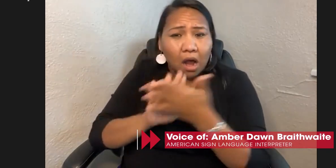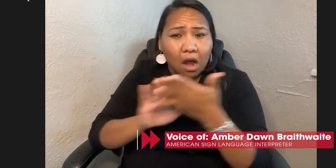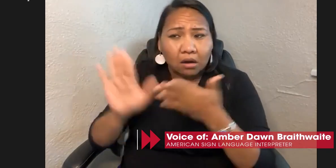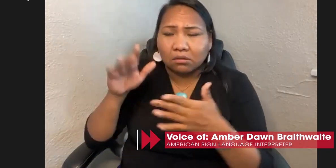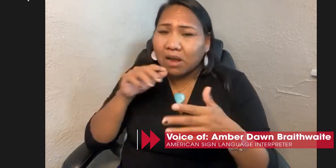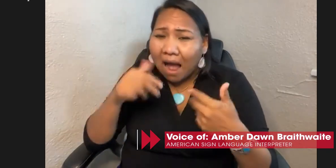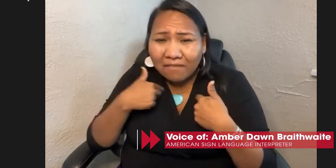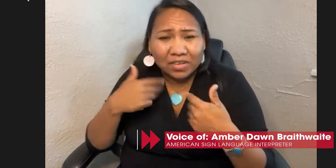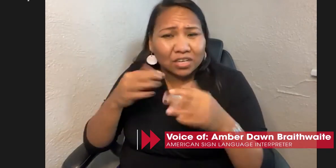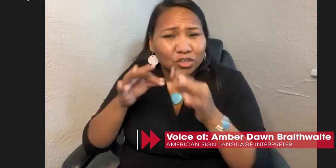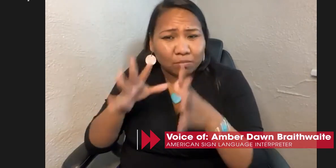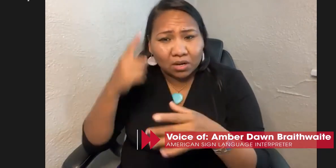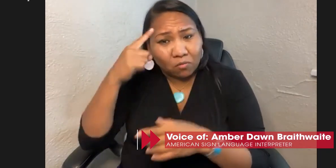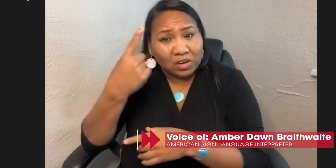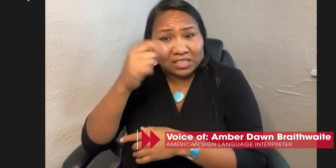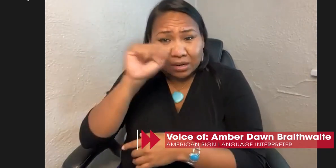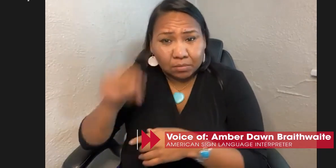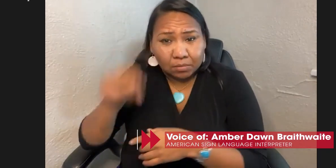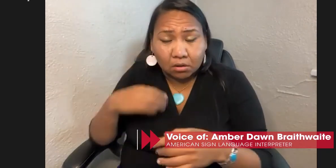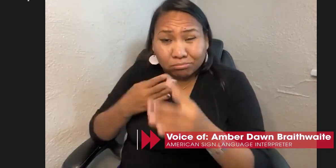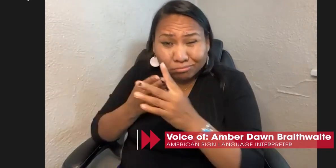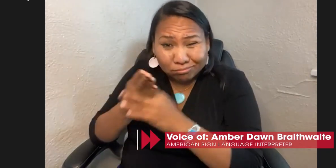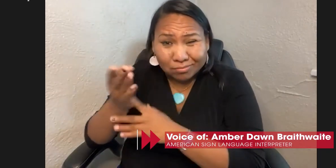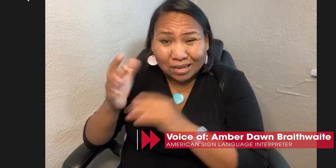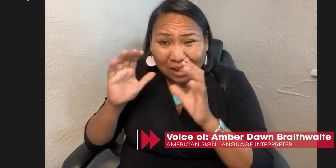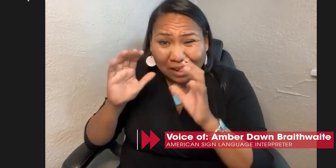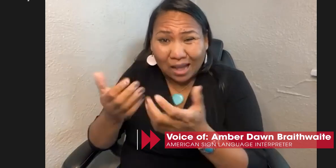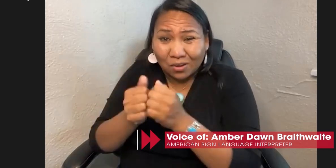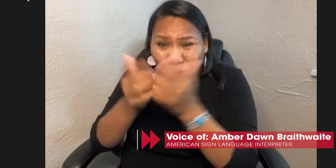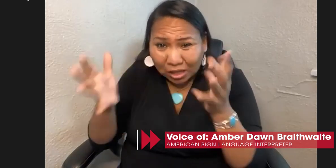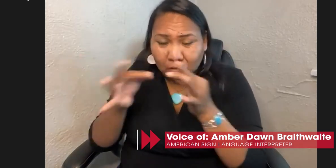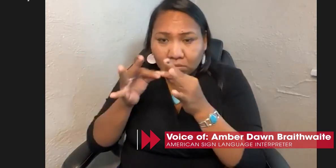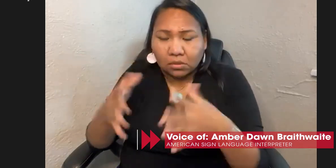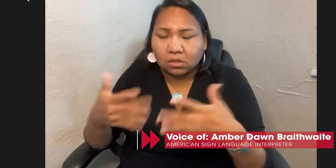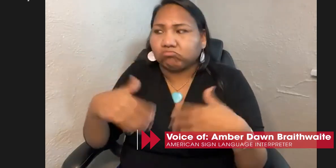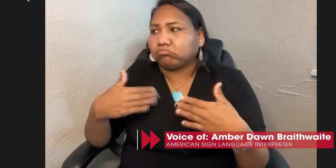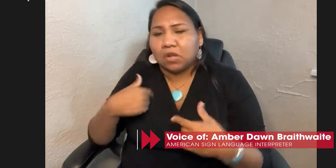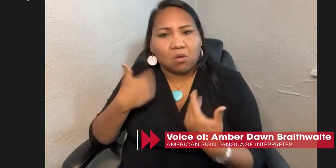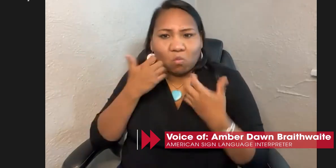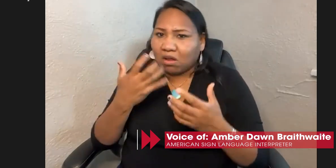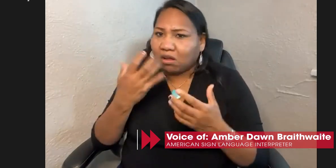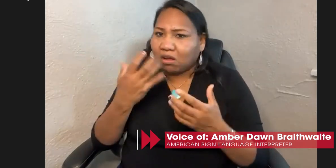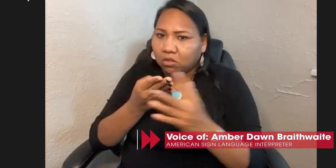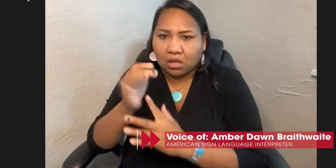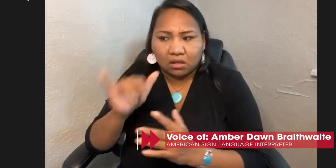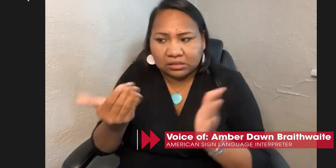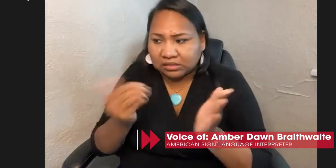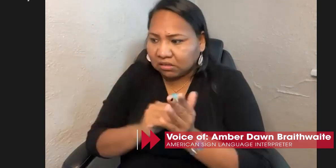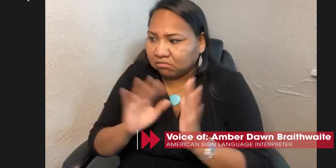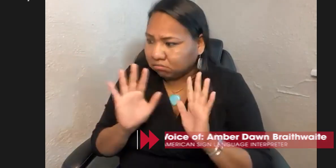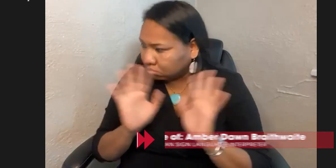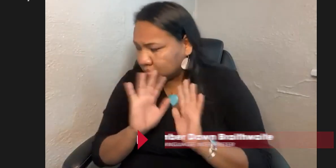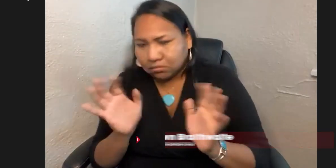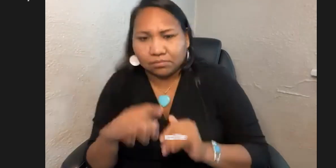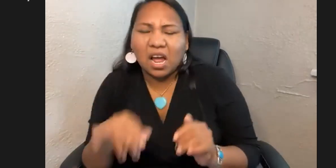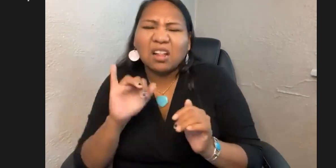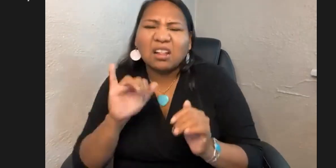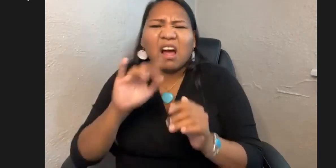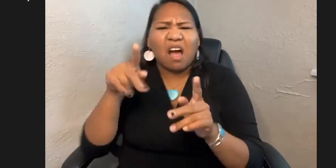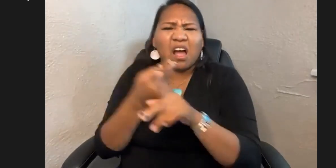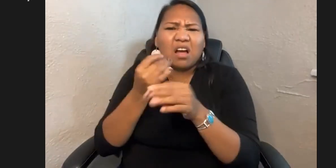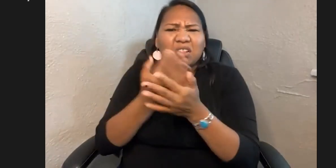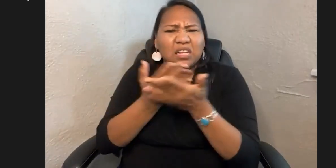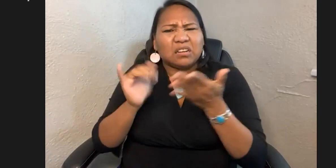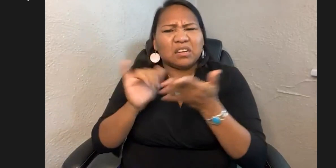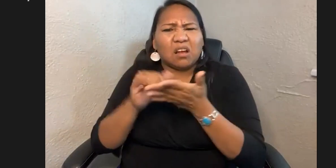American Sign Language. So it was a real struggle for me. And to be in class and not be able to understand, not having that interpreter and that